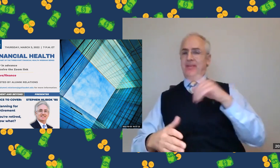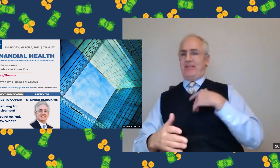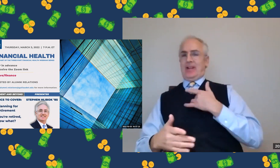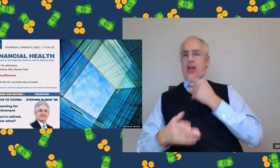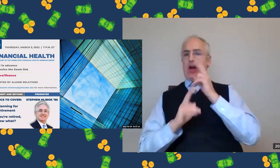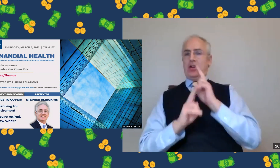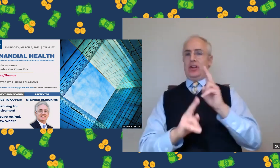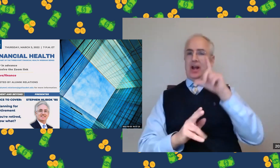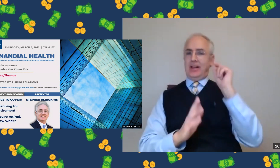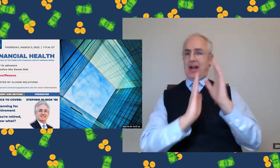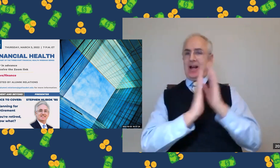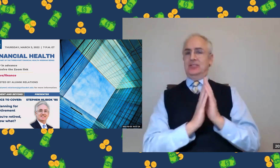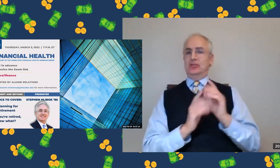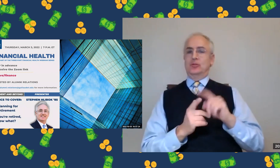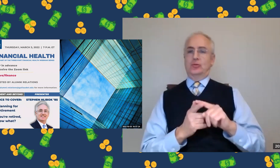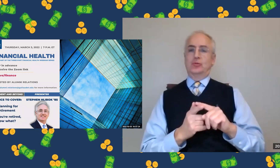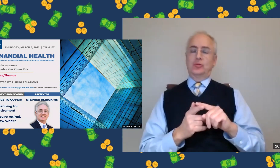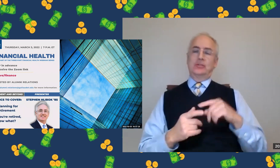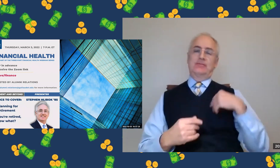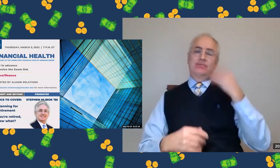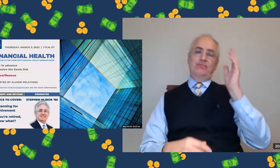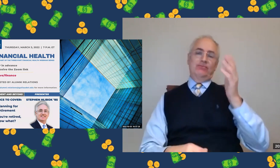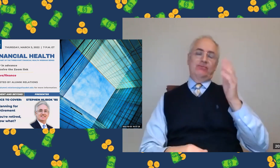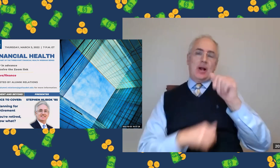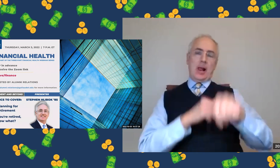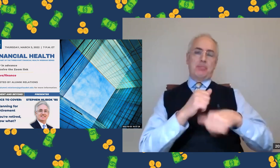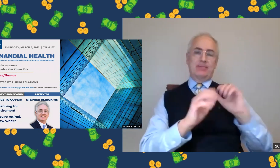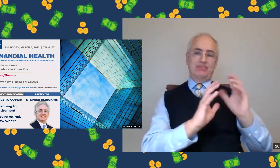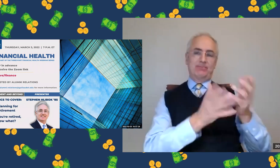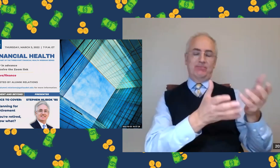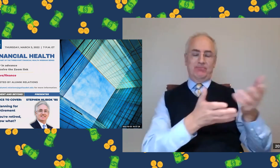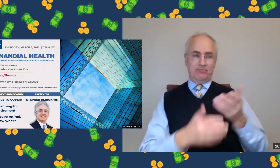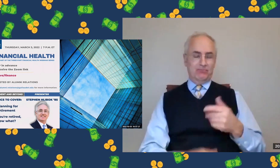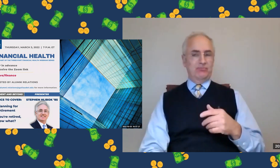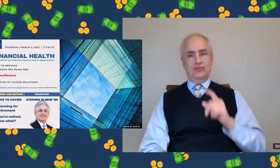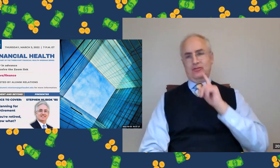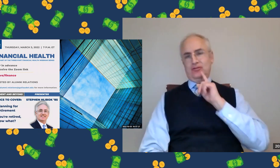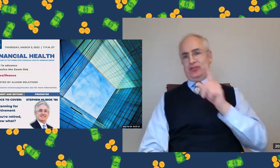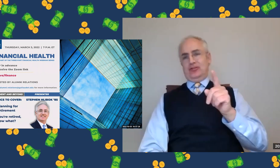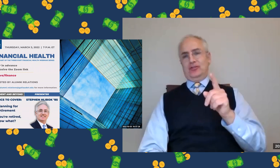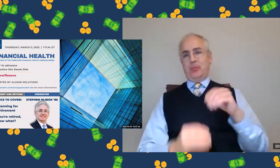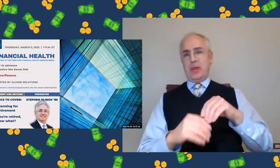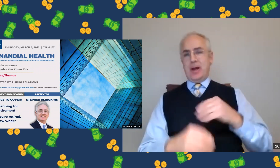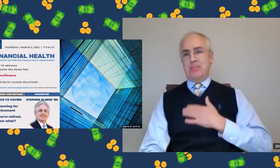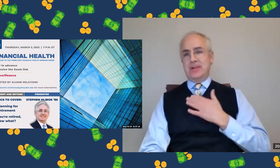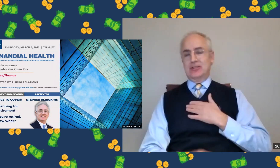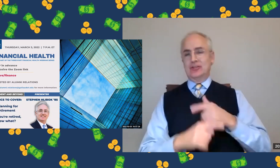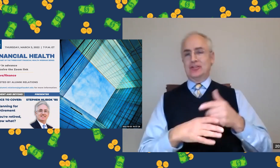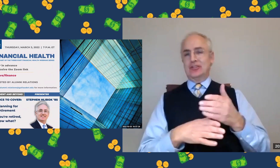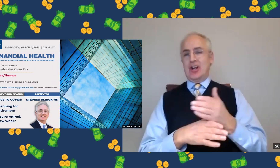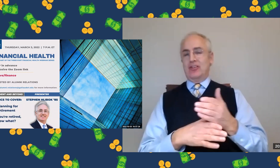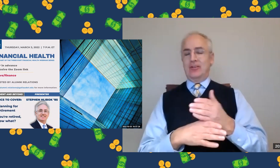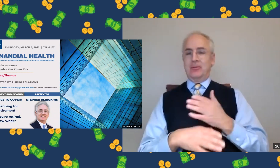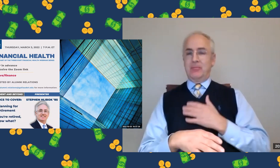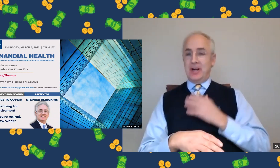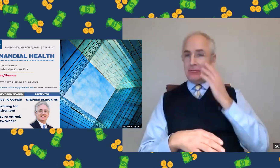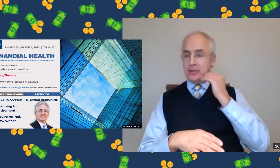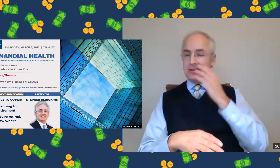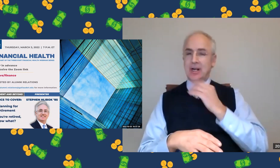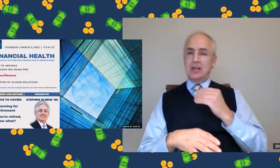So tonight, an honor to present at Gallaudet. It's really an honor to be here. And I'm